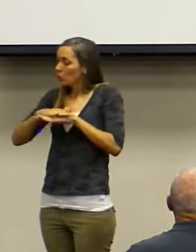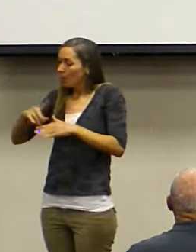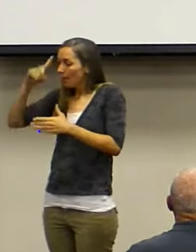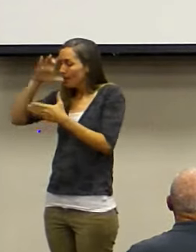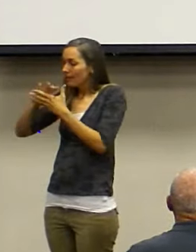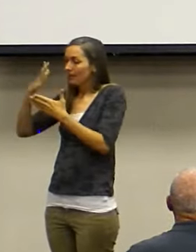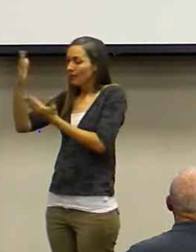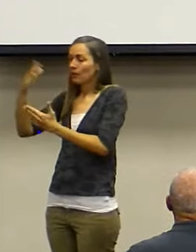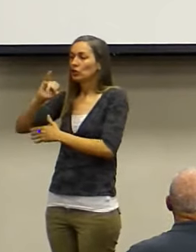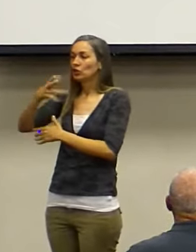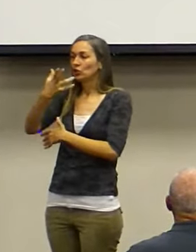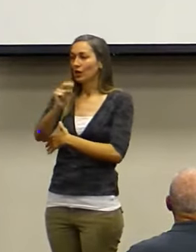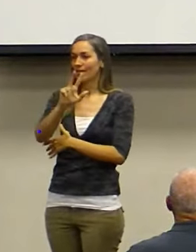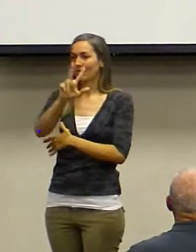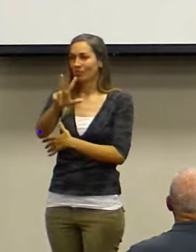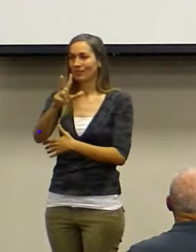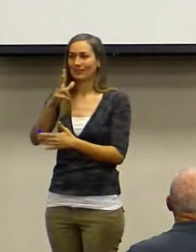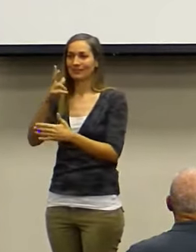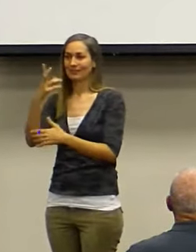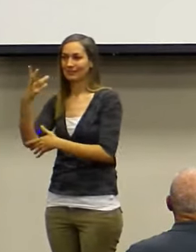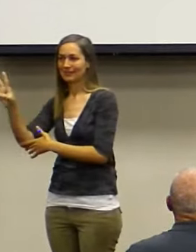John 3, 16, don't make no sense to you.